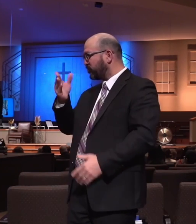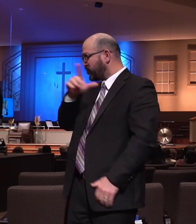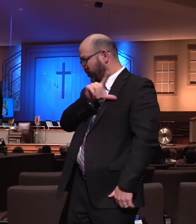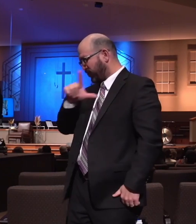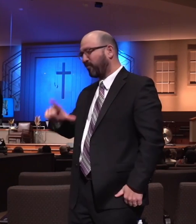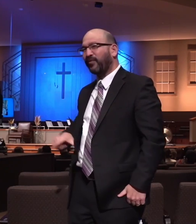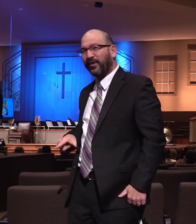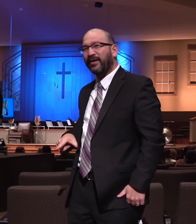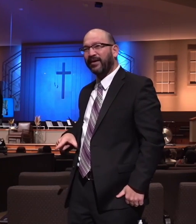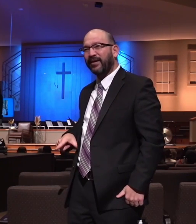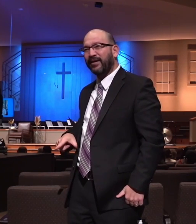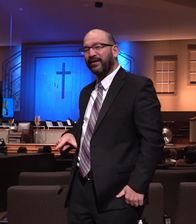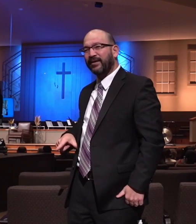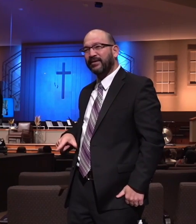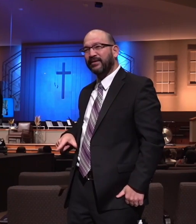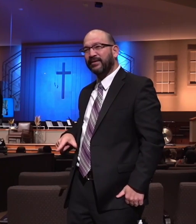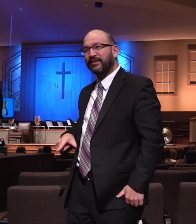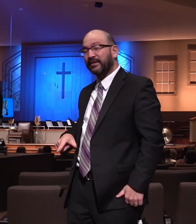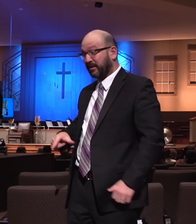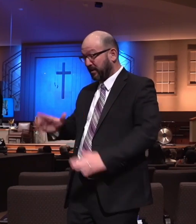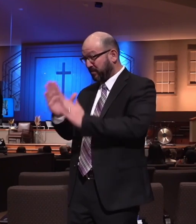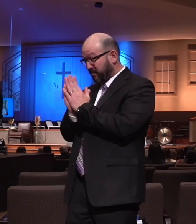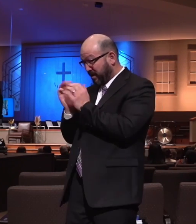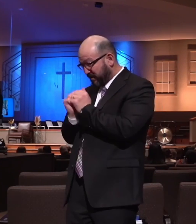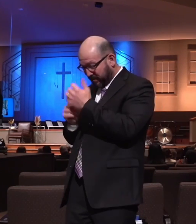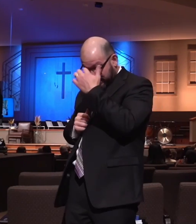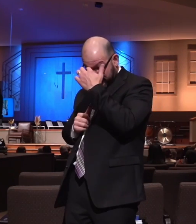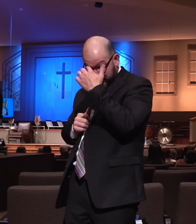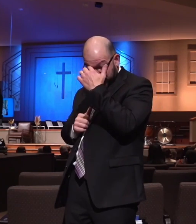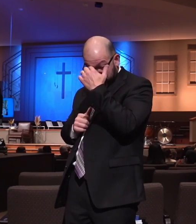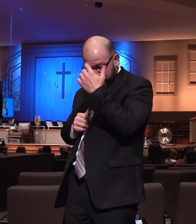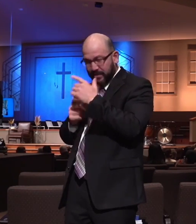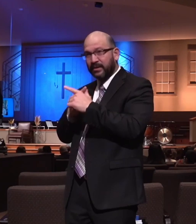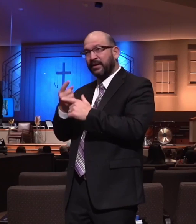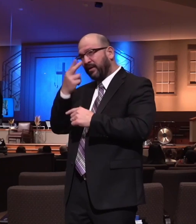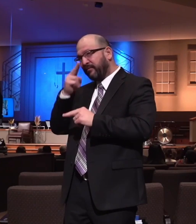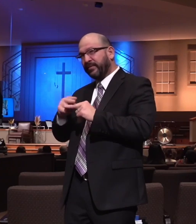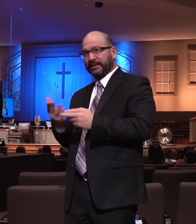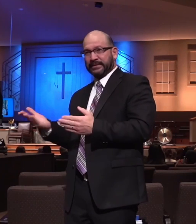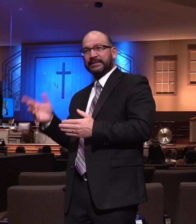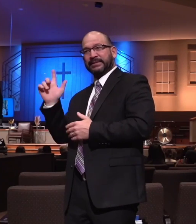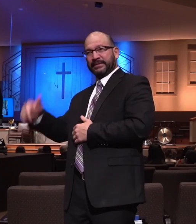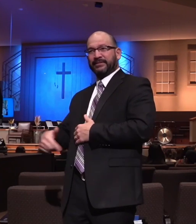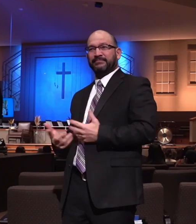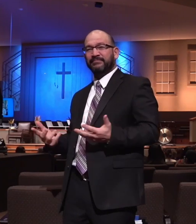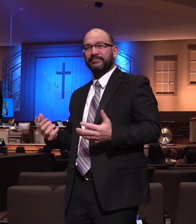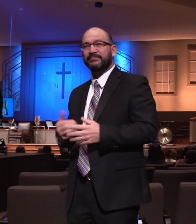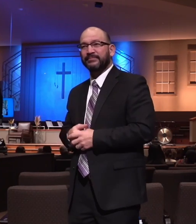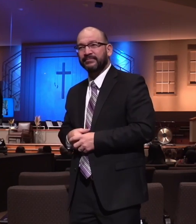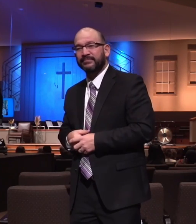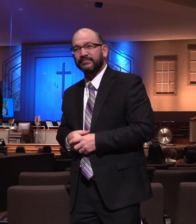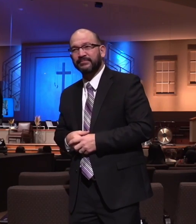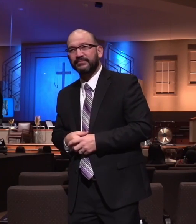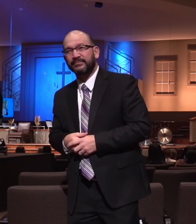They said, we spent some time in prayer together, and then they went and did some fun things later in the day, and it took some time